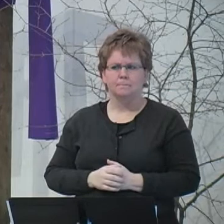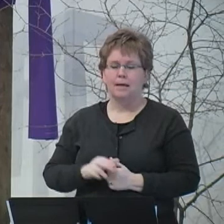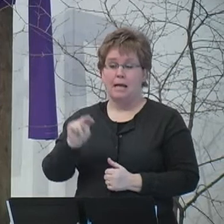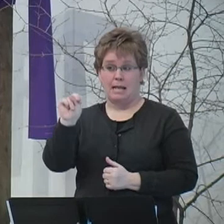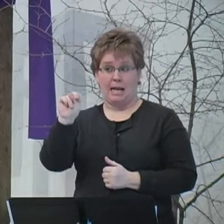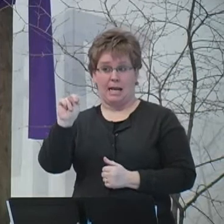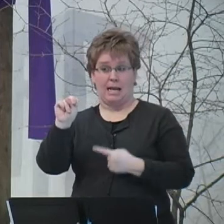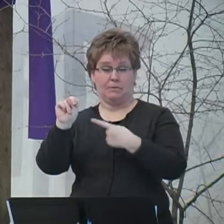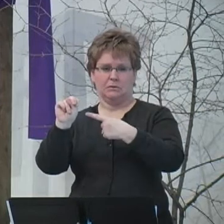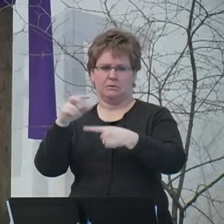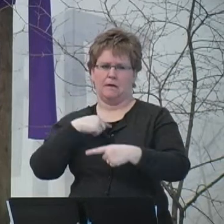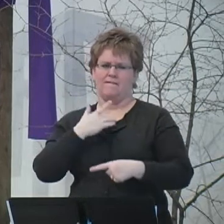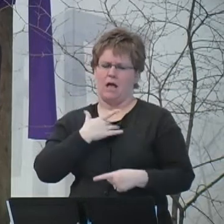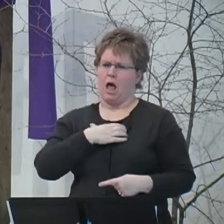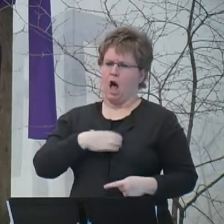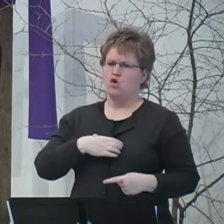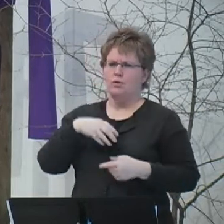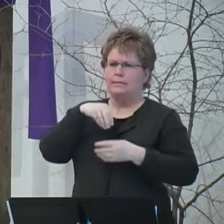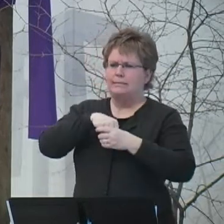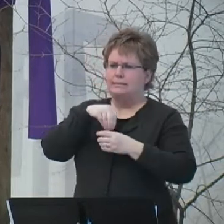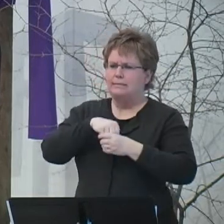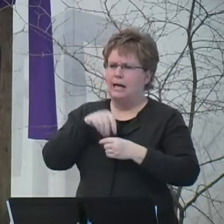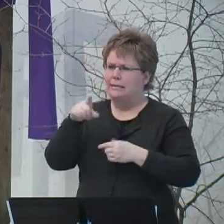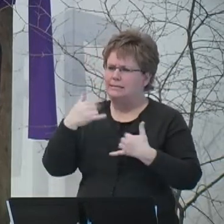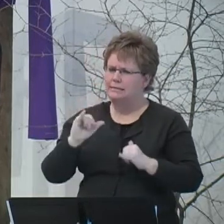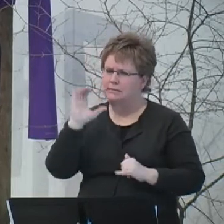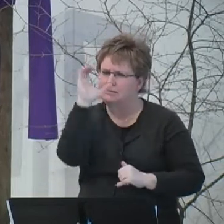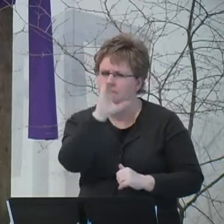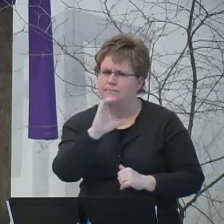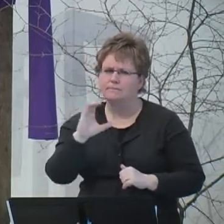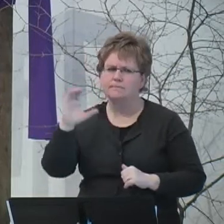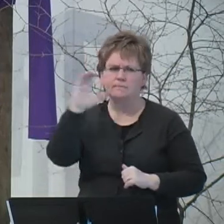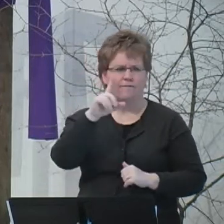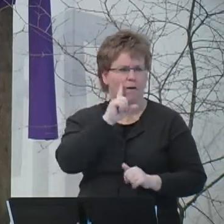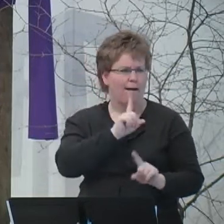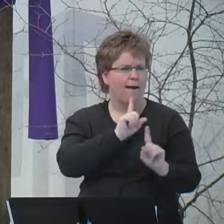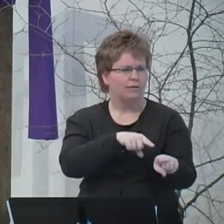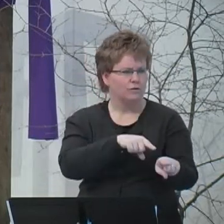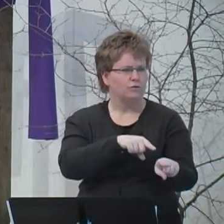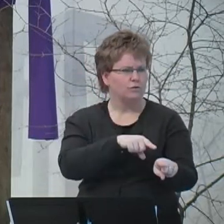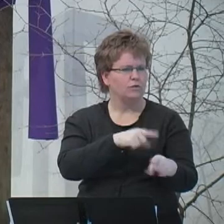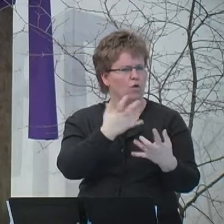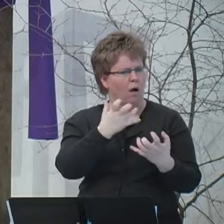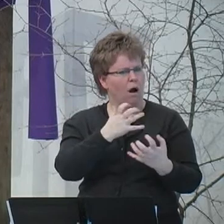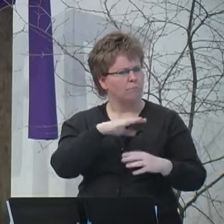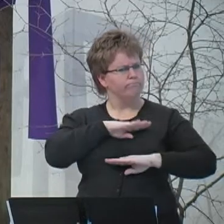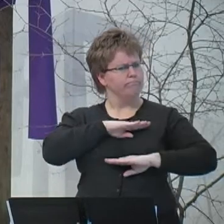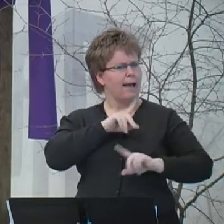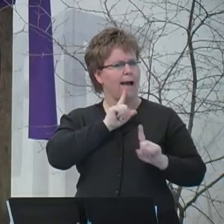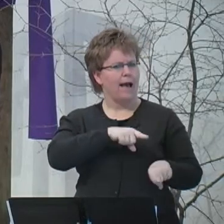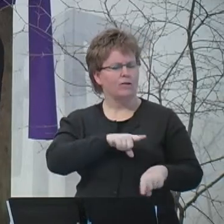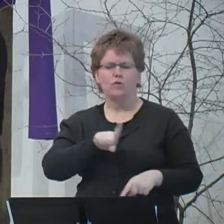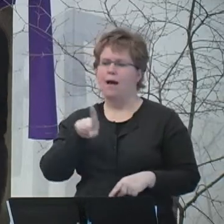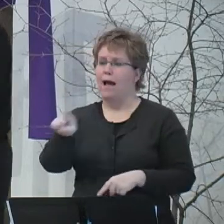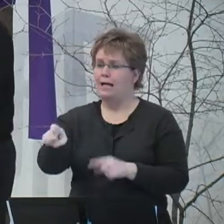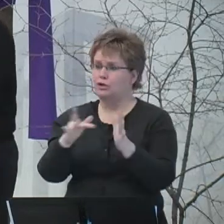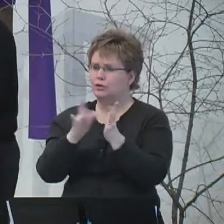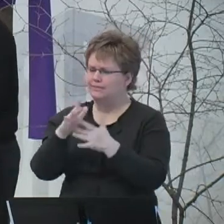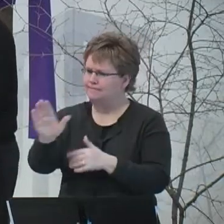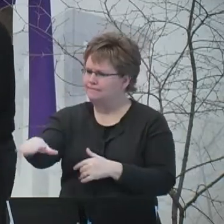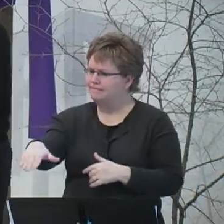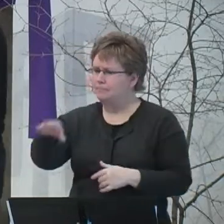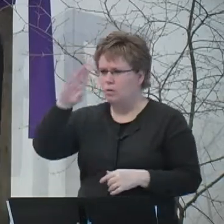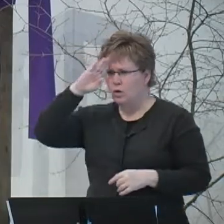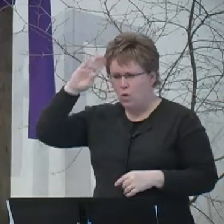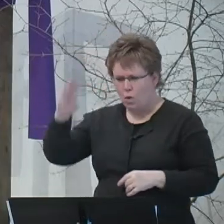believe, was hungry inside. He was searching, and he came to Jesus. Rabbi, he said, we